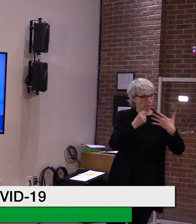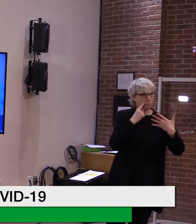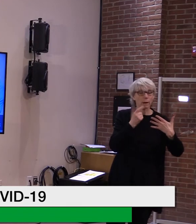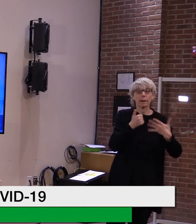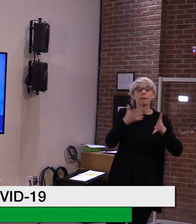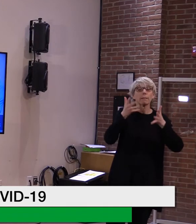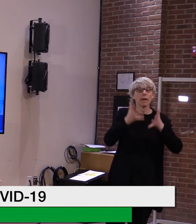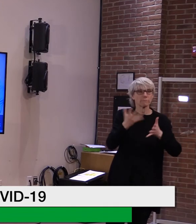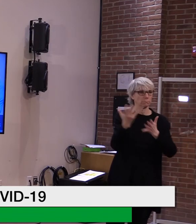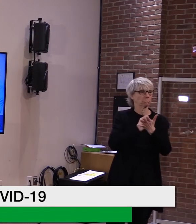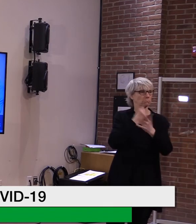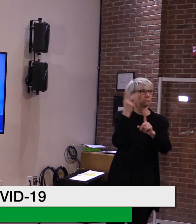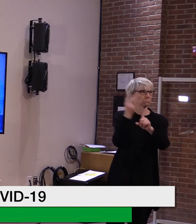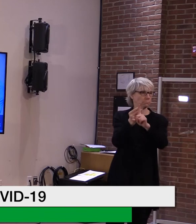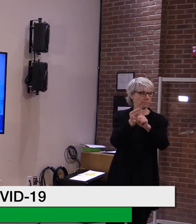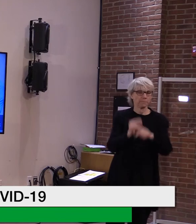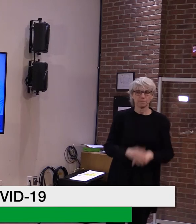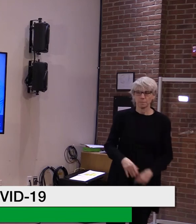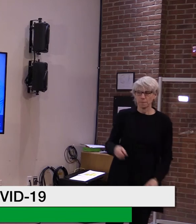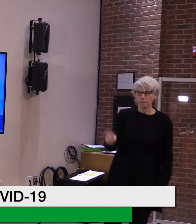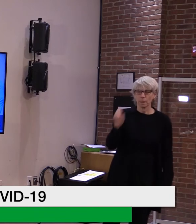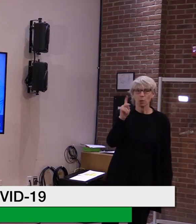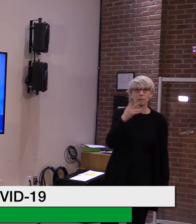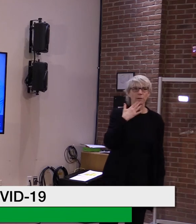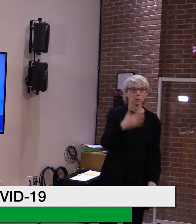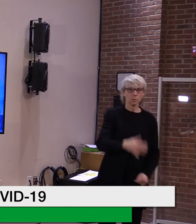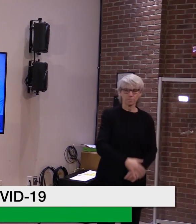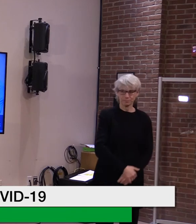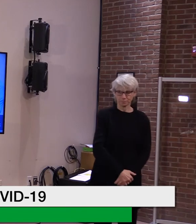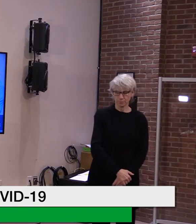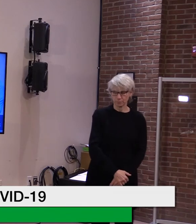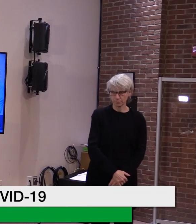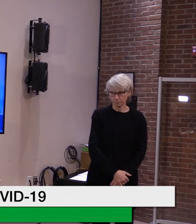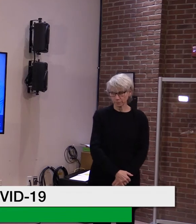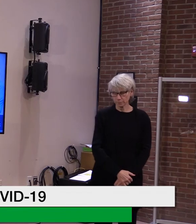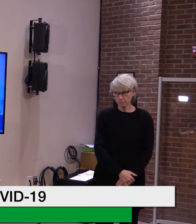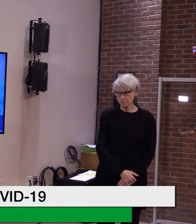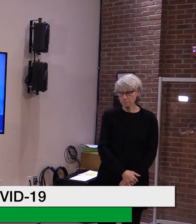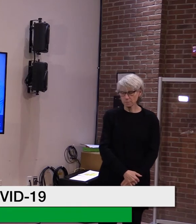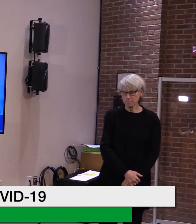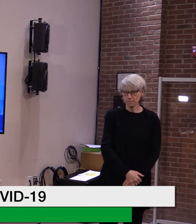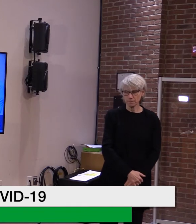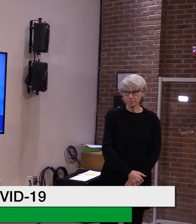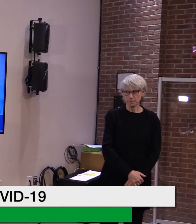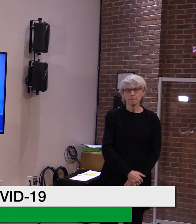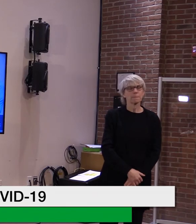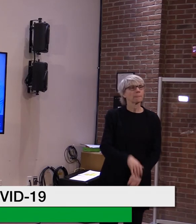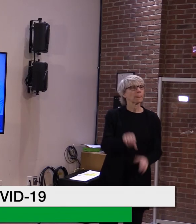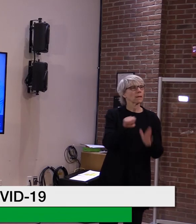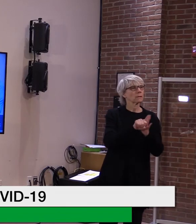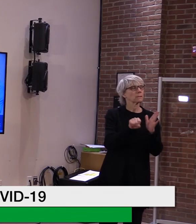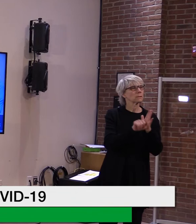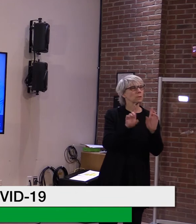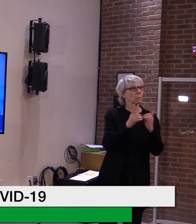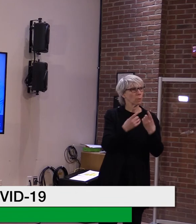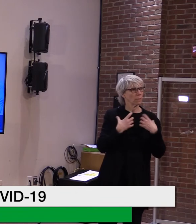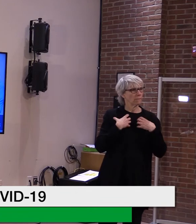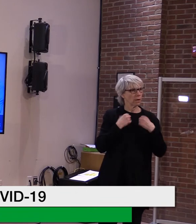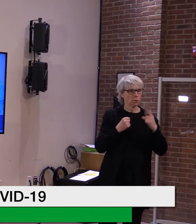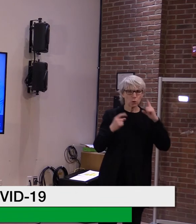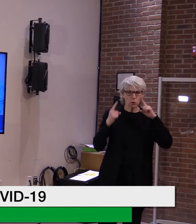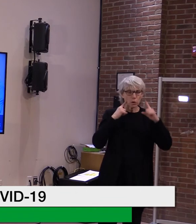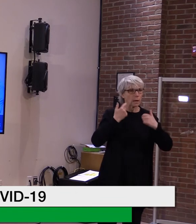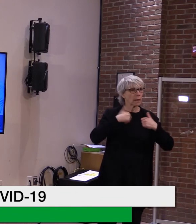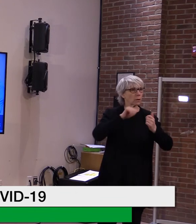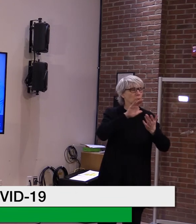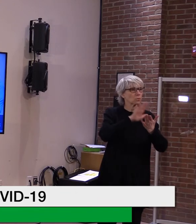Great. Thank you. Um, also has the state health department encountered any vaccine refusal among school staff or just